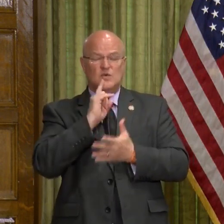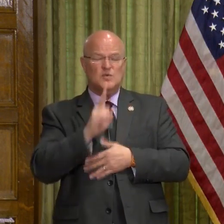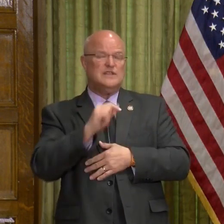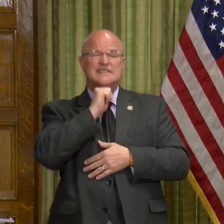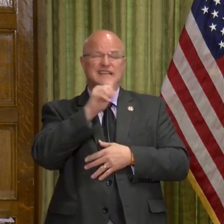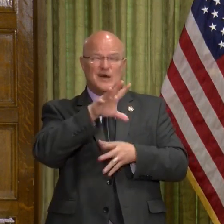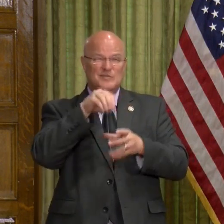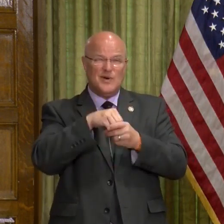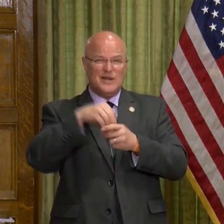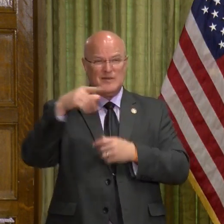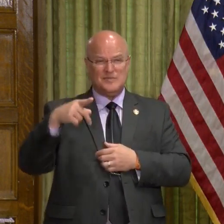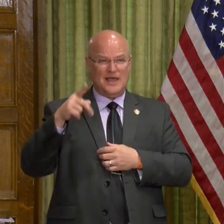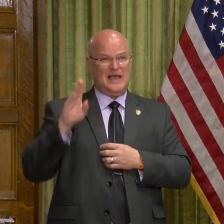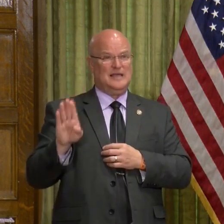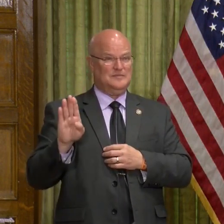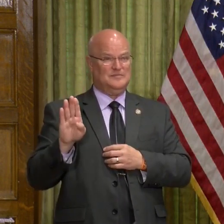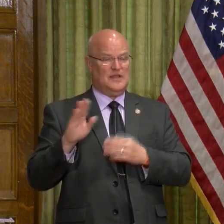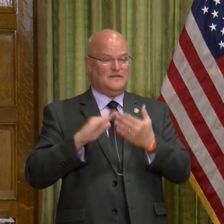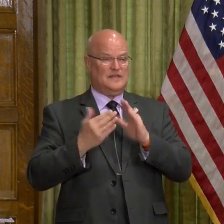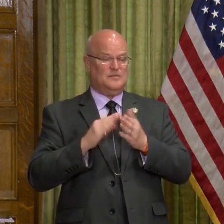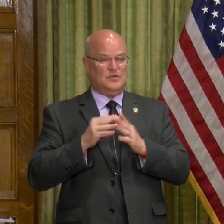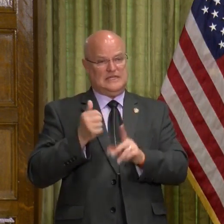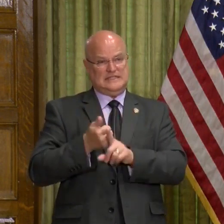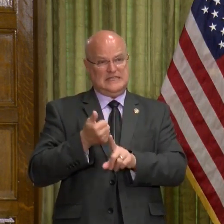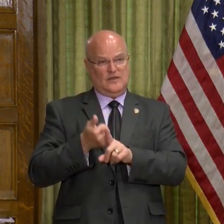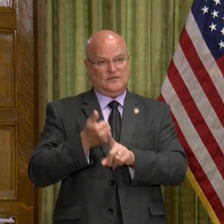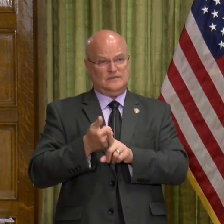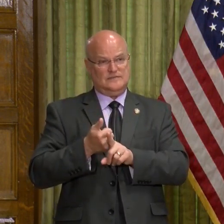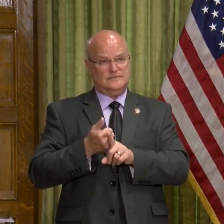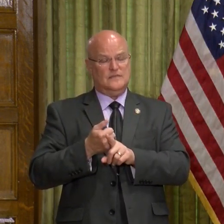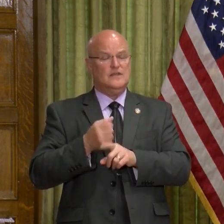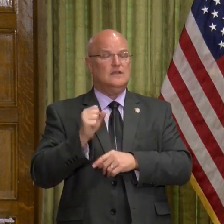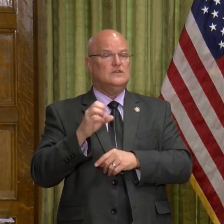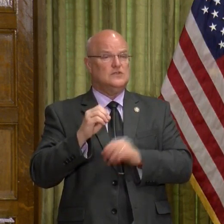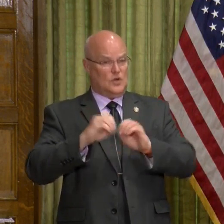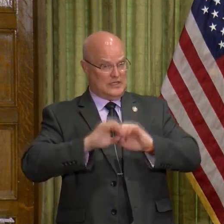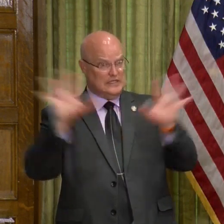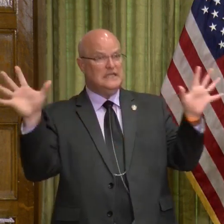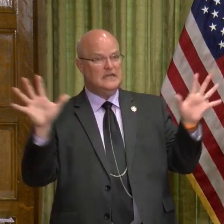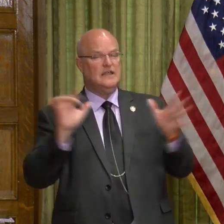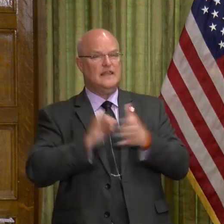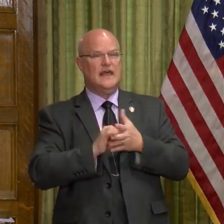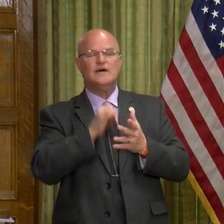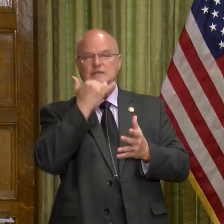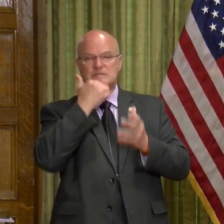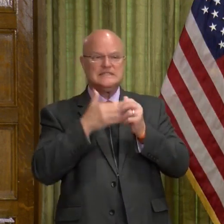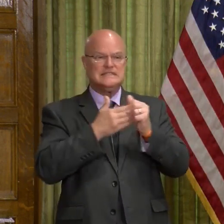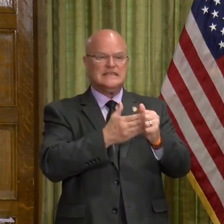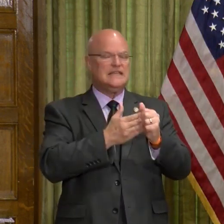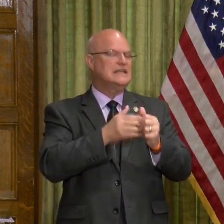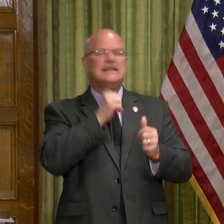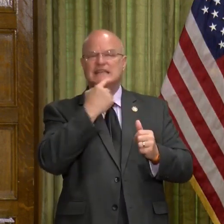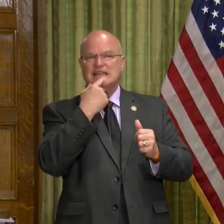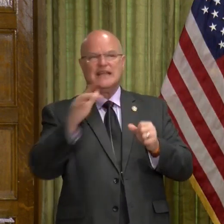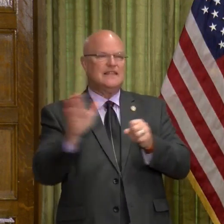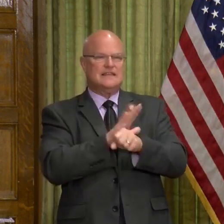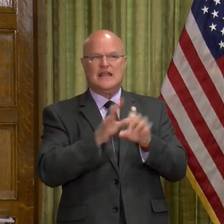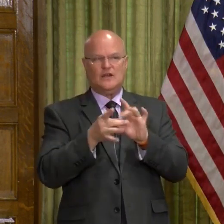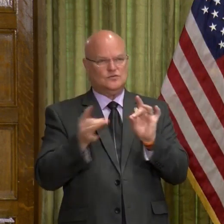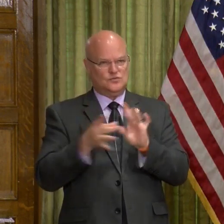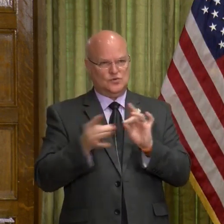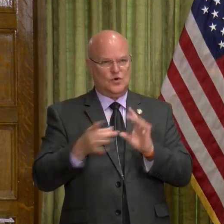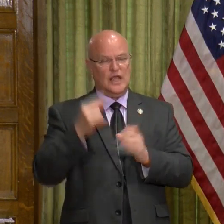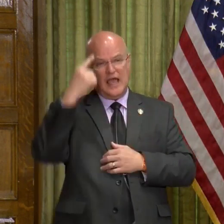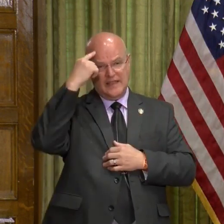really not part of the Pine Bluff community itself. And so clearly that was misleading. It didn't tell the entire story.